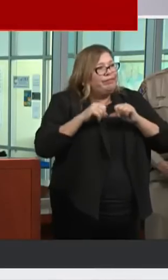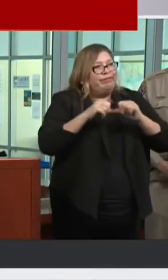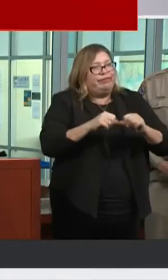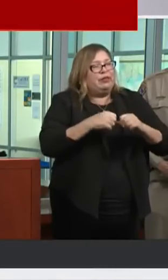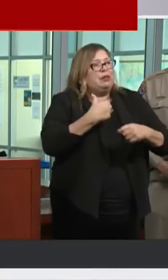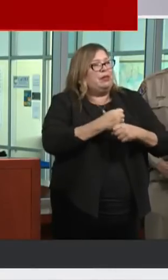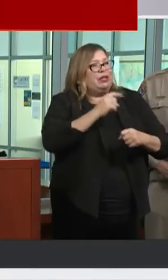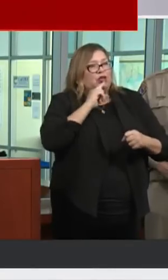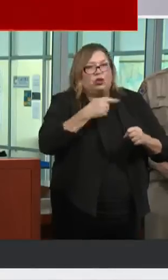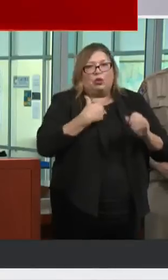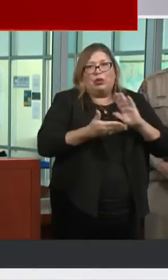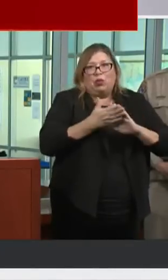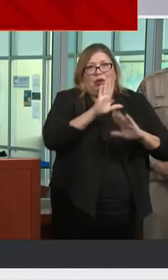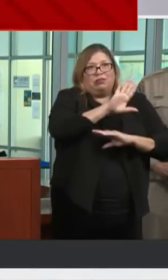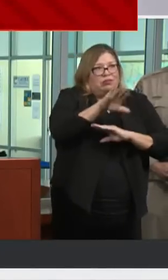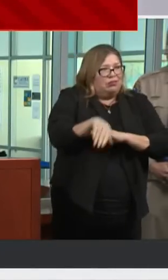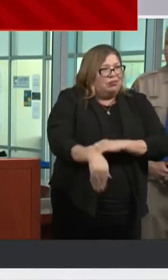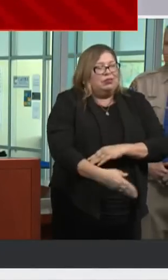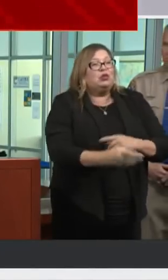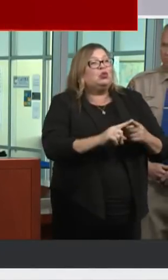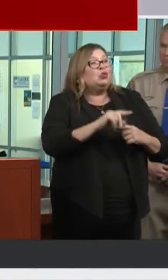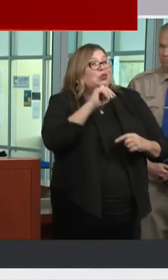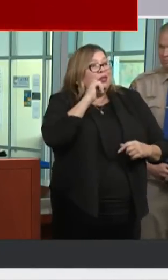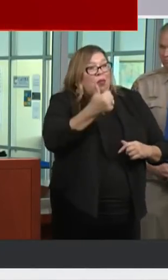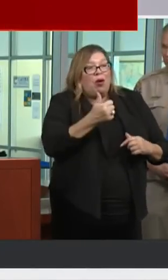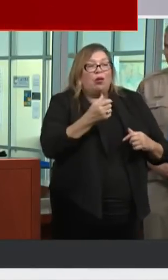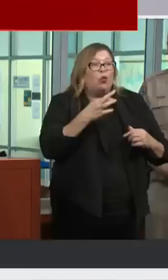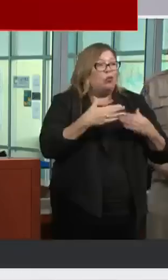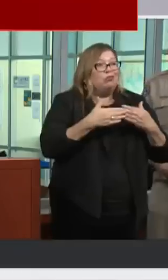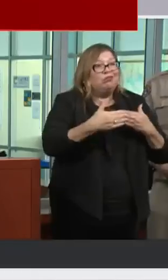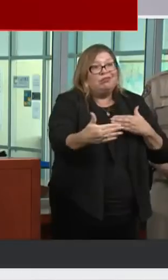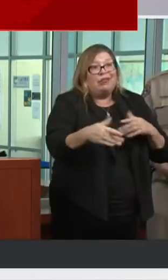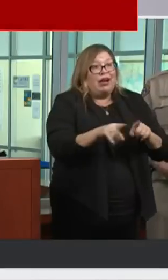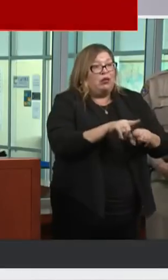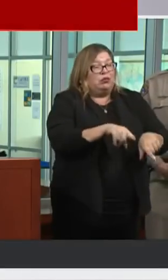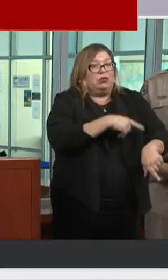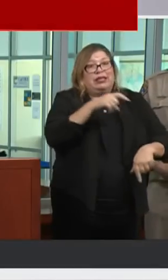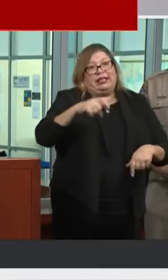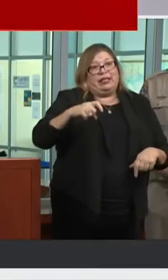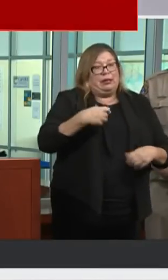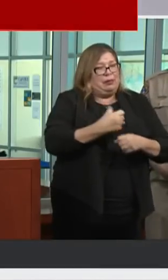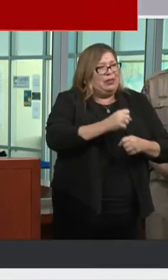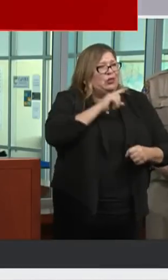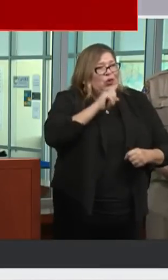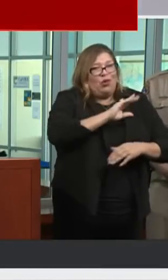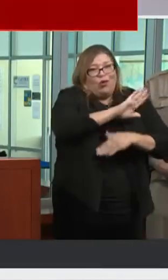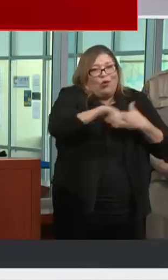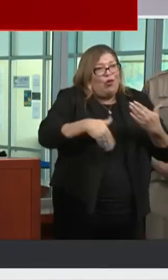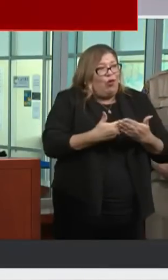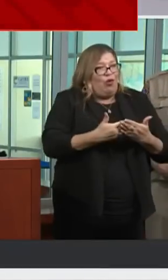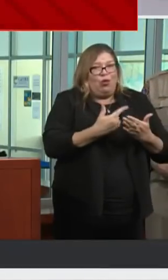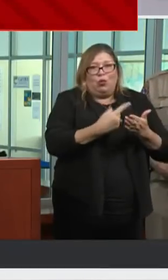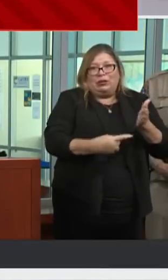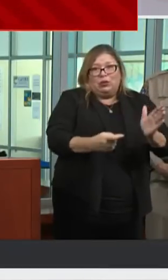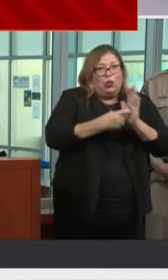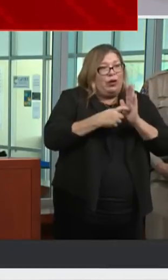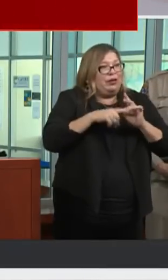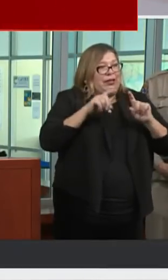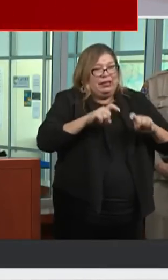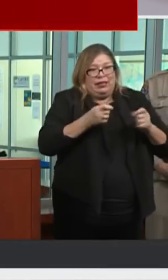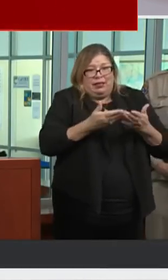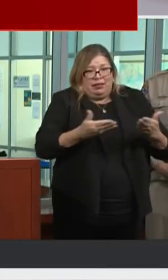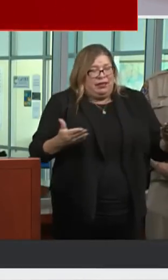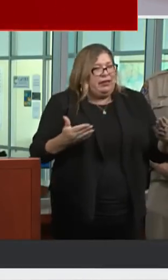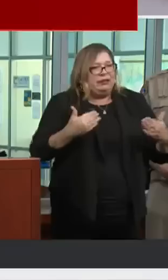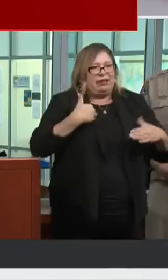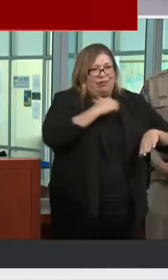operational through tonight into tomorrow or as long as it takes to ensure that all of the resources that are being applied are being done